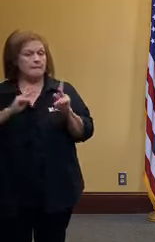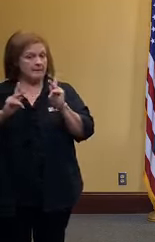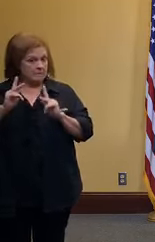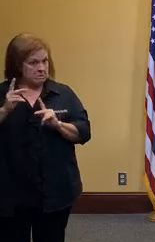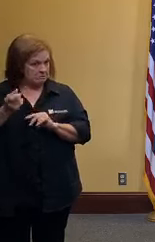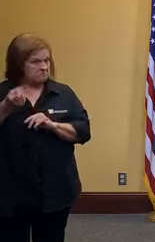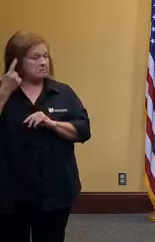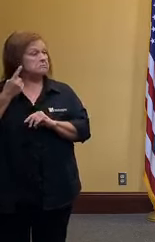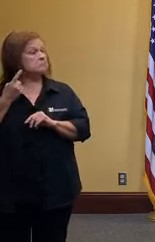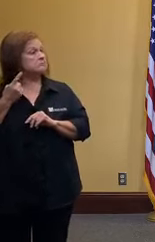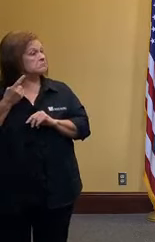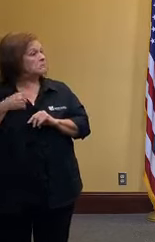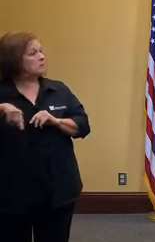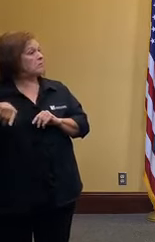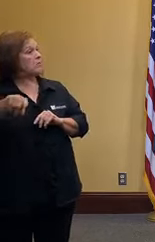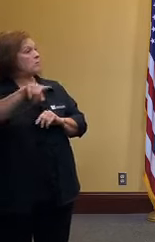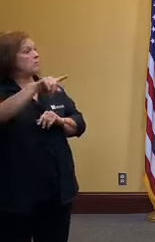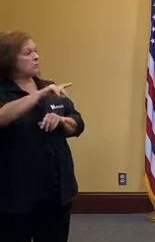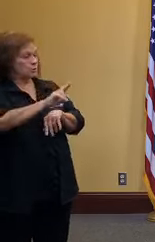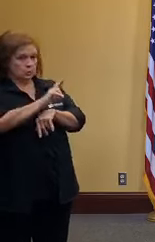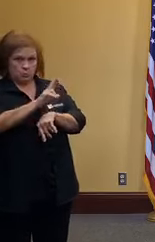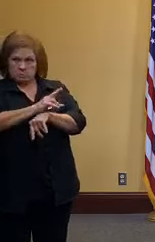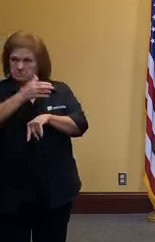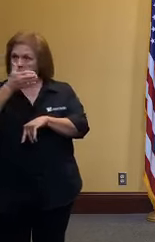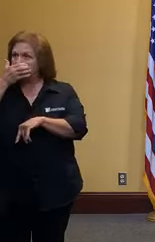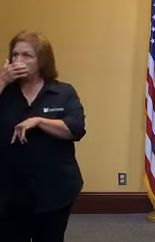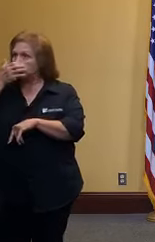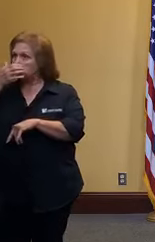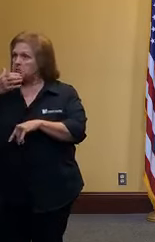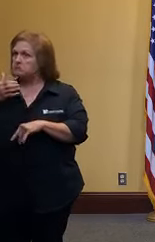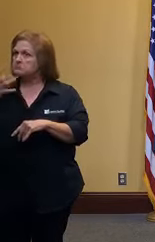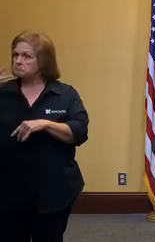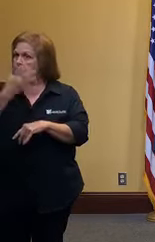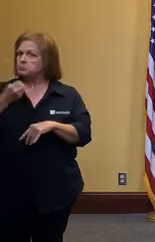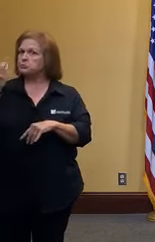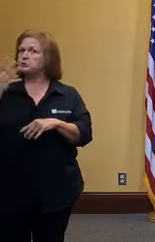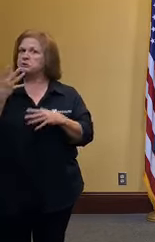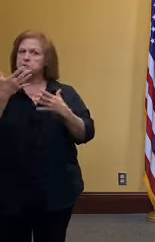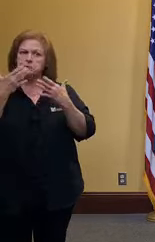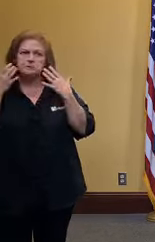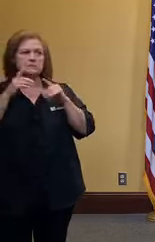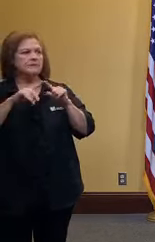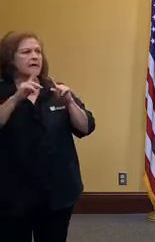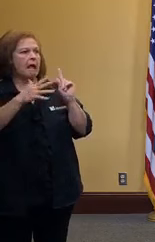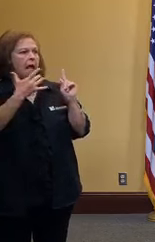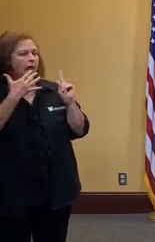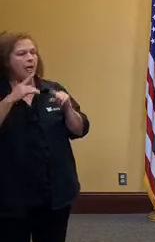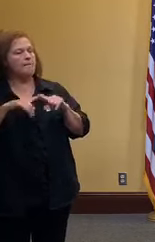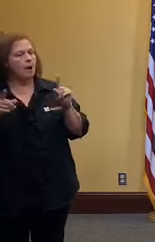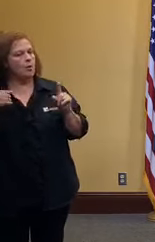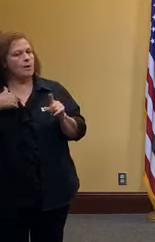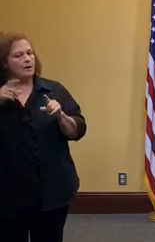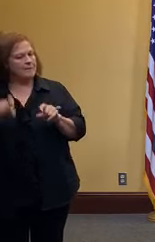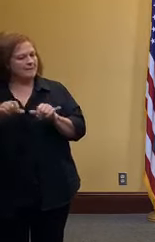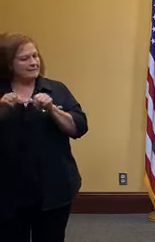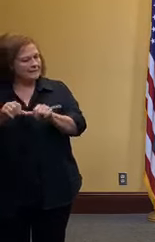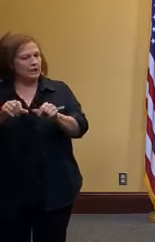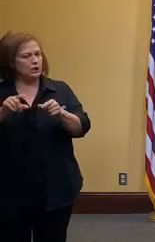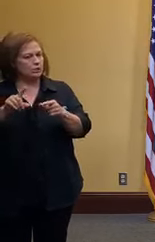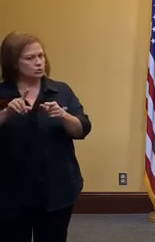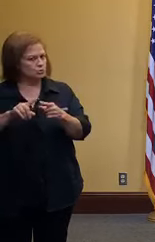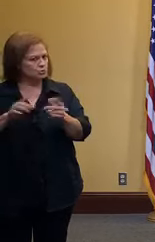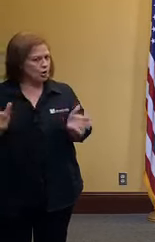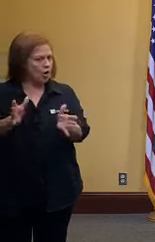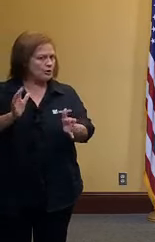to get it i love that everyone in this room is wearing a face covering they're all very nice and colorful but we need to continue to encourage our friends and our